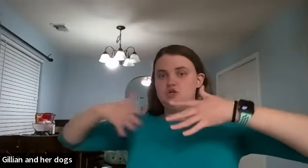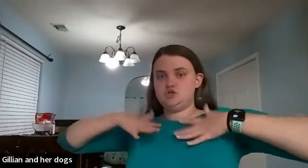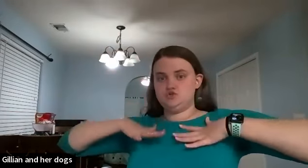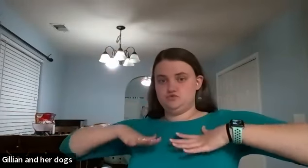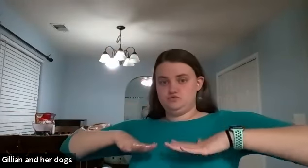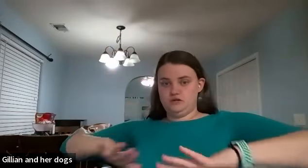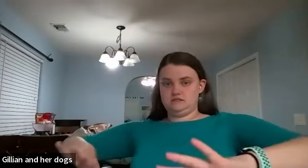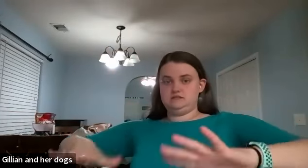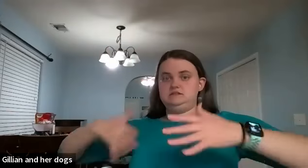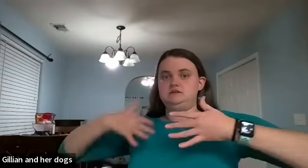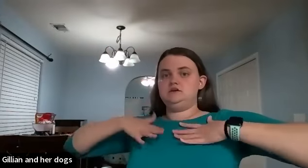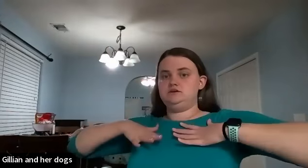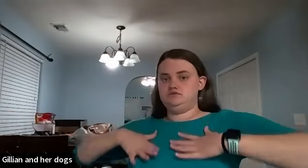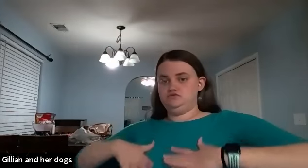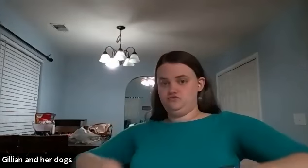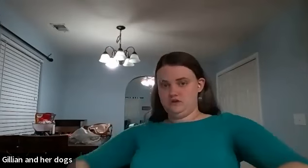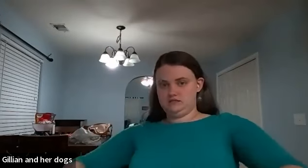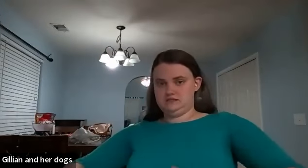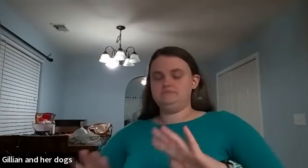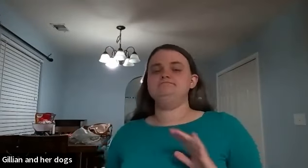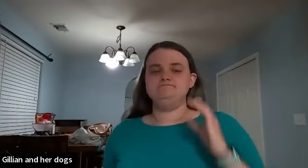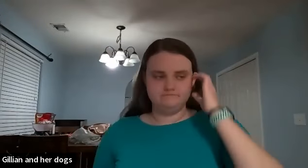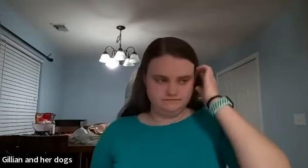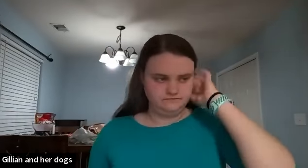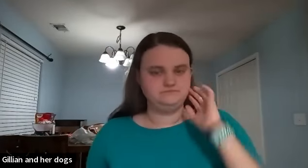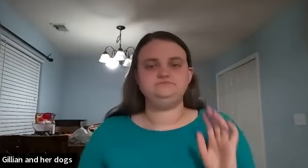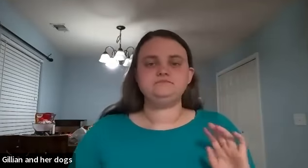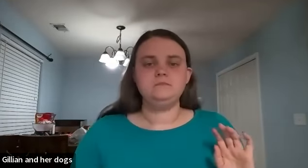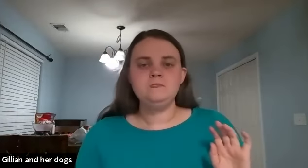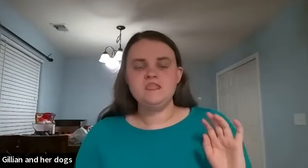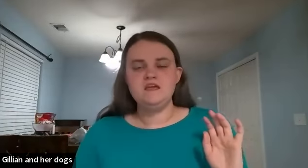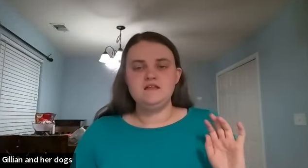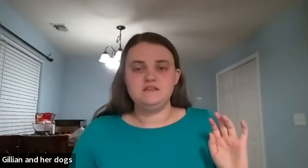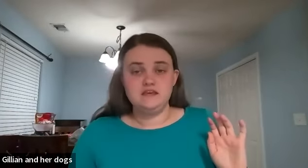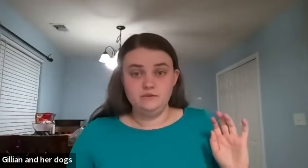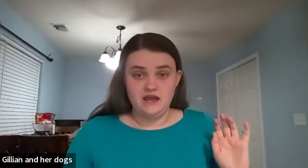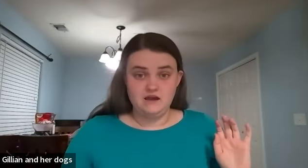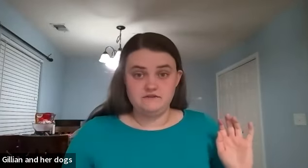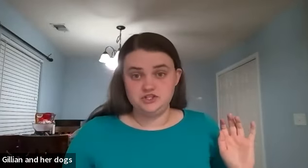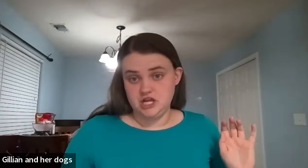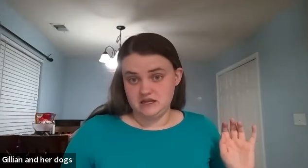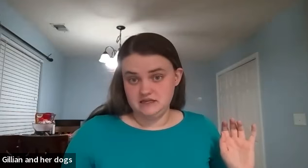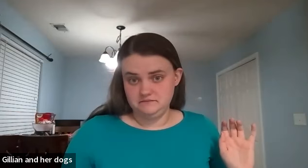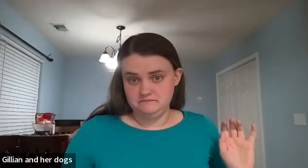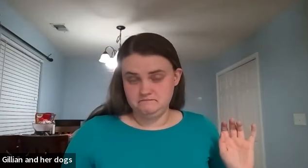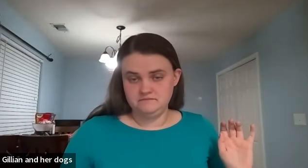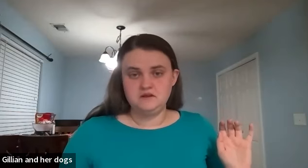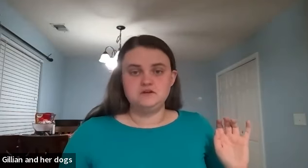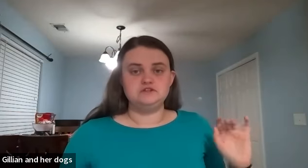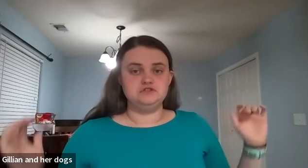dress dress then we have jacket so